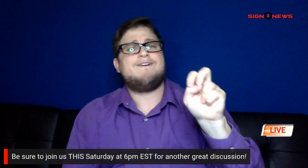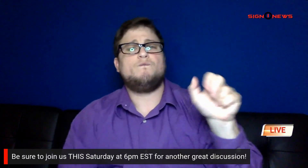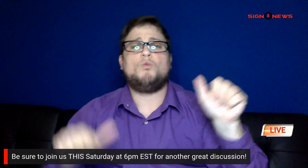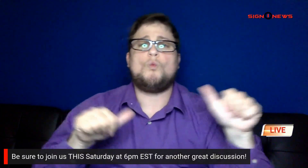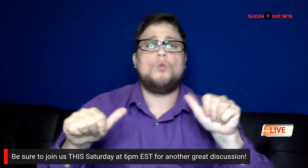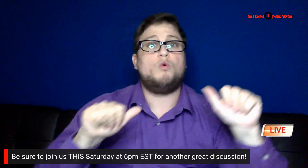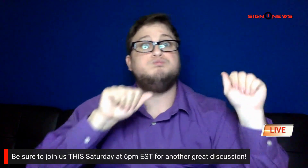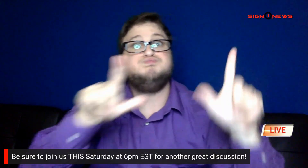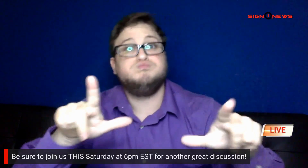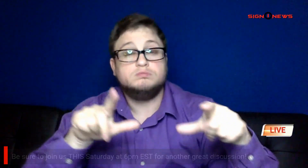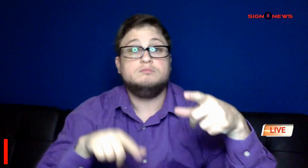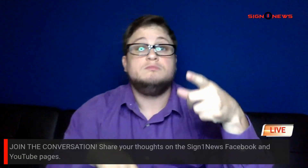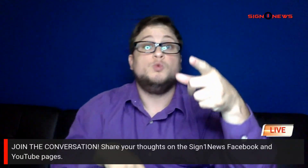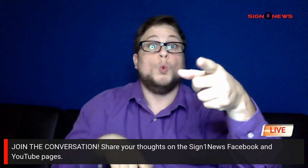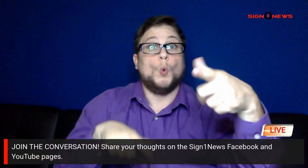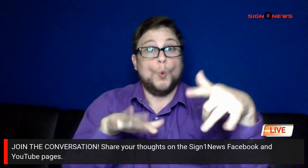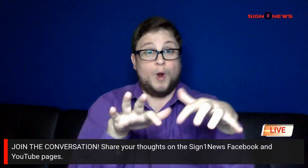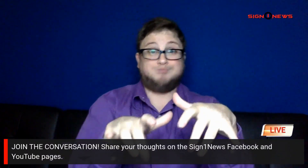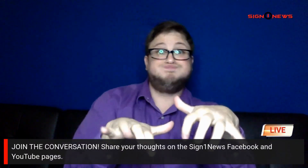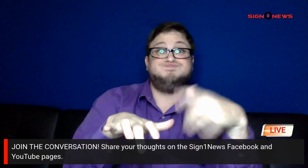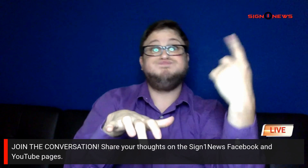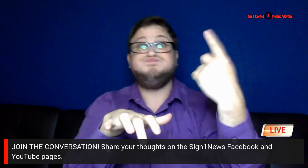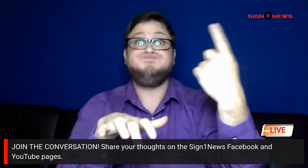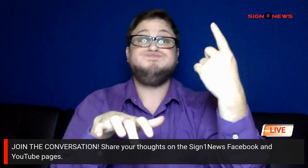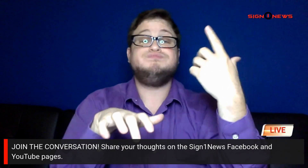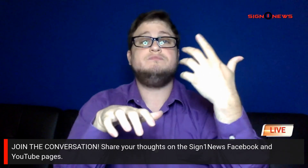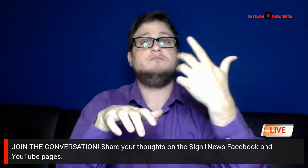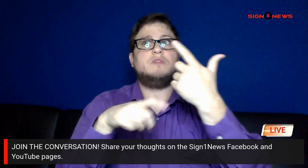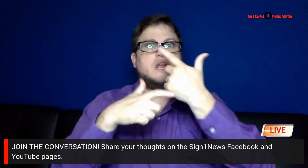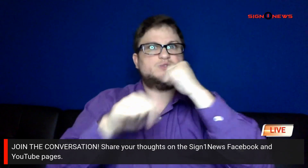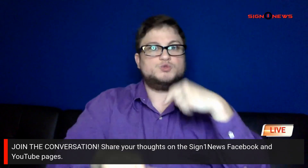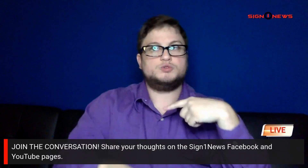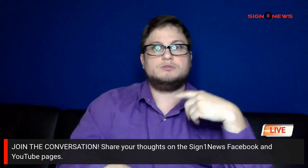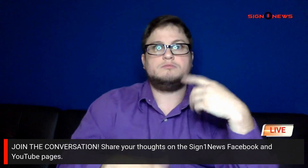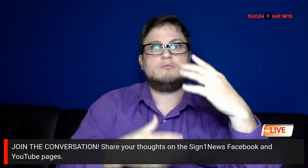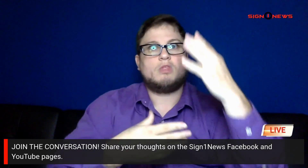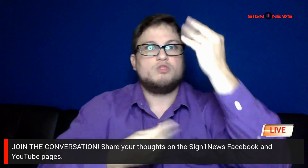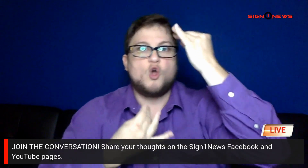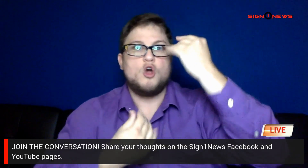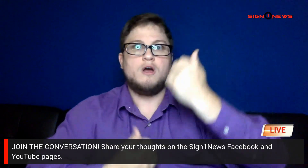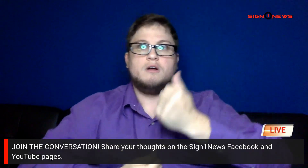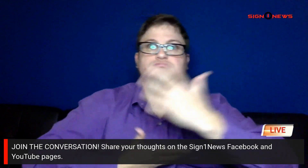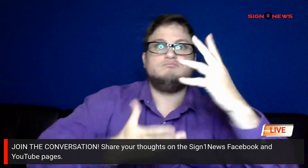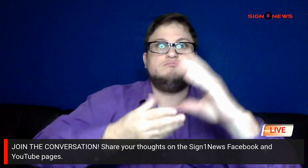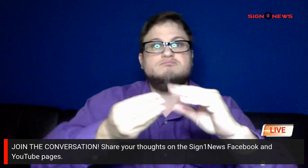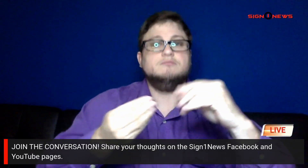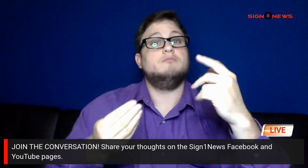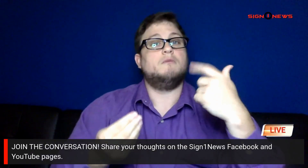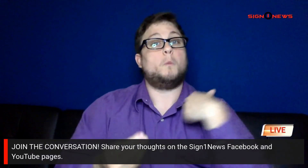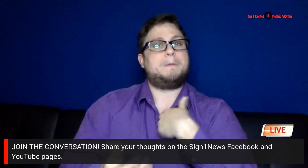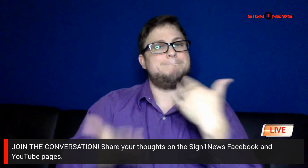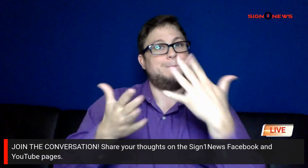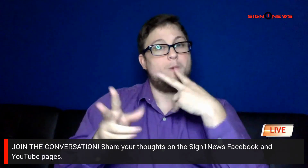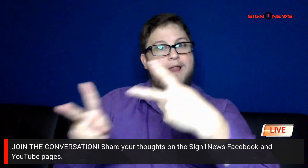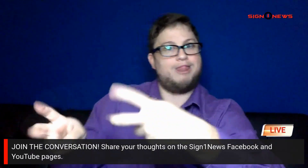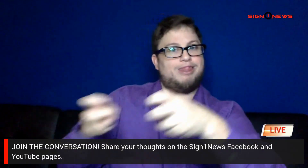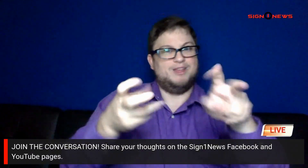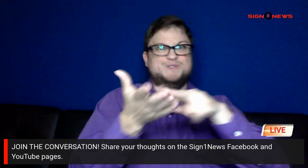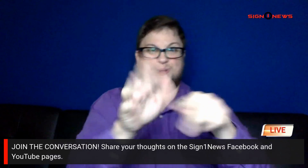Again, be sure to post your thoughts and comments at any time during any of the live shows We might even